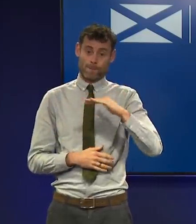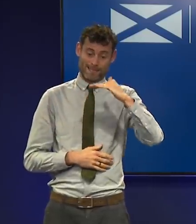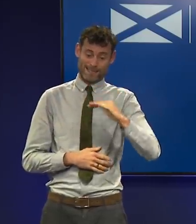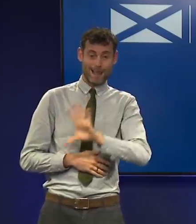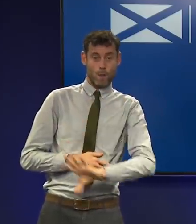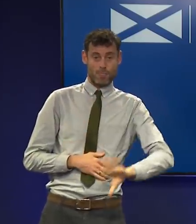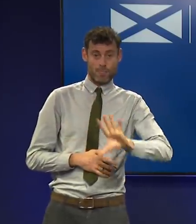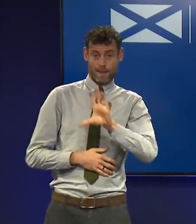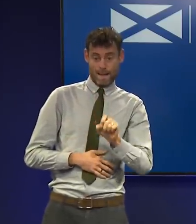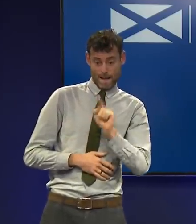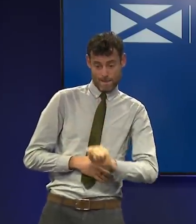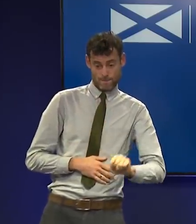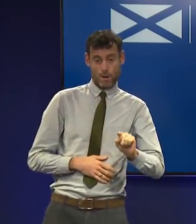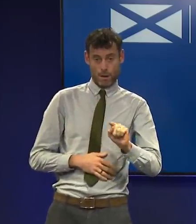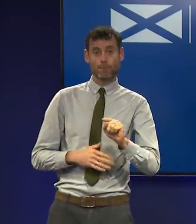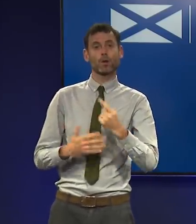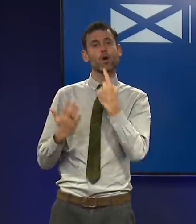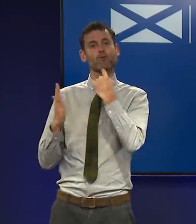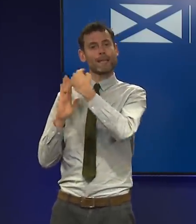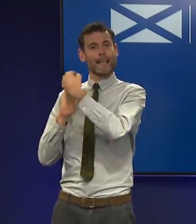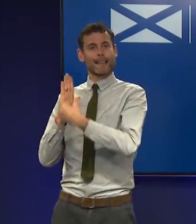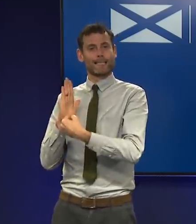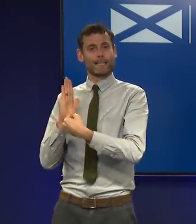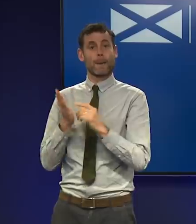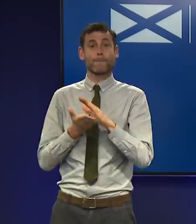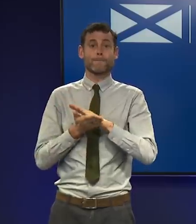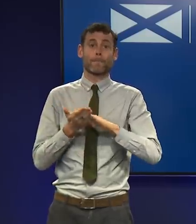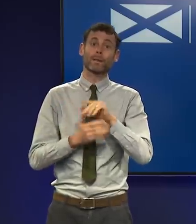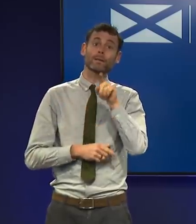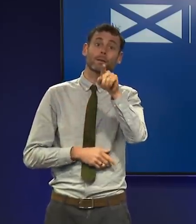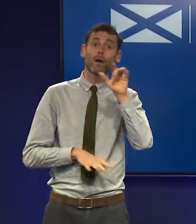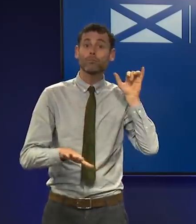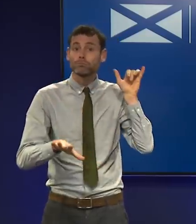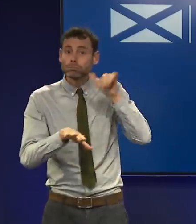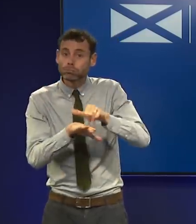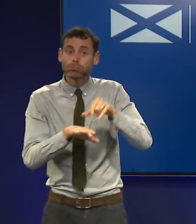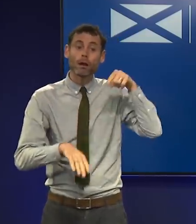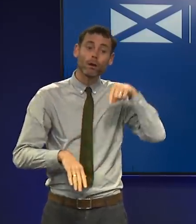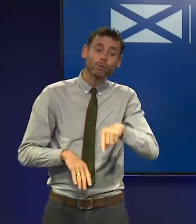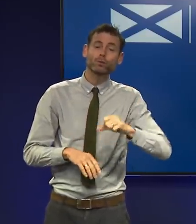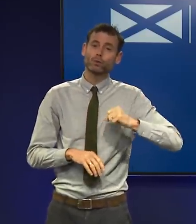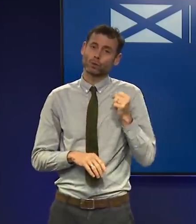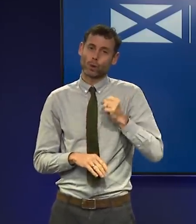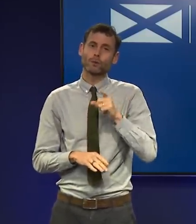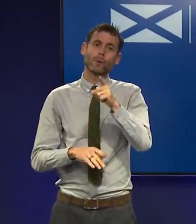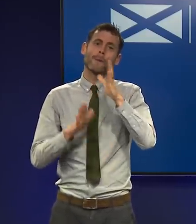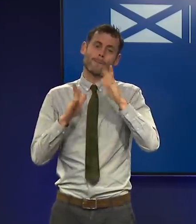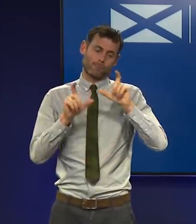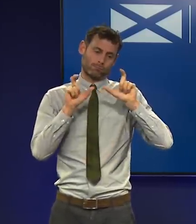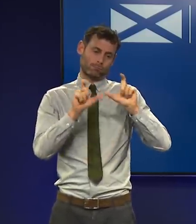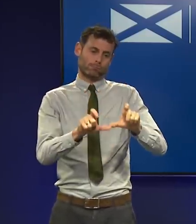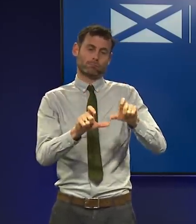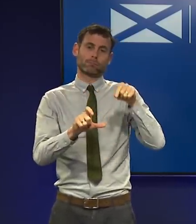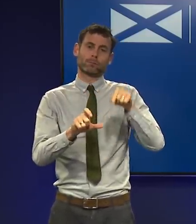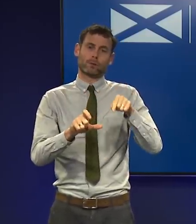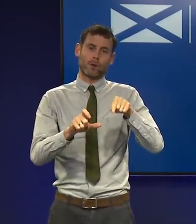to that red list. Anybody travelling back to Scotland from those 10 countries must enter managed quarantine for 10 days